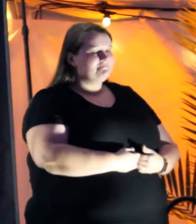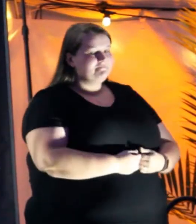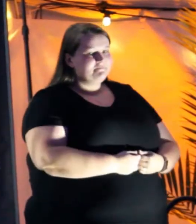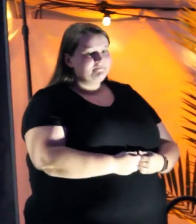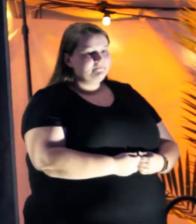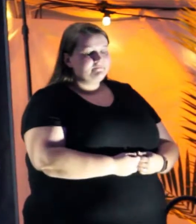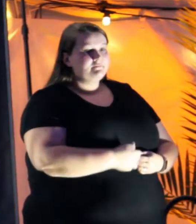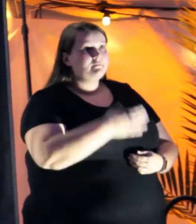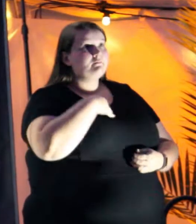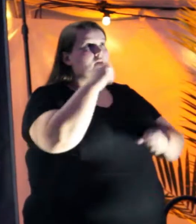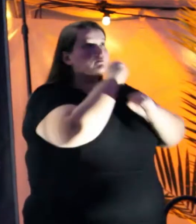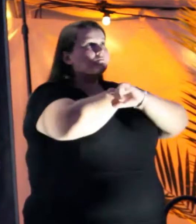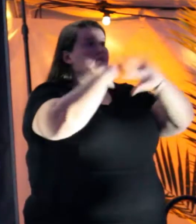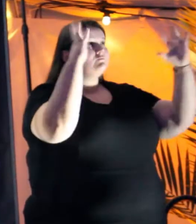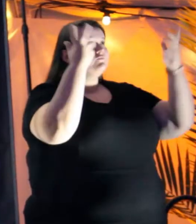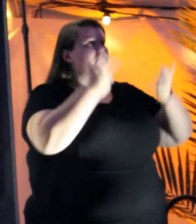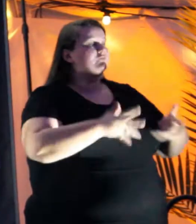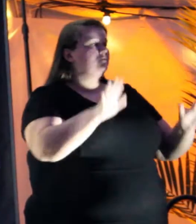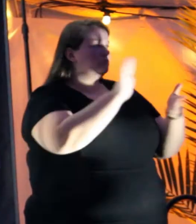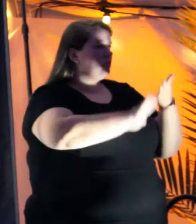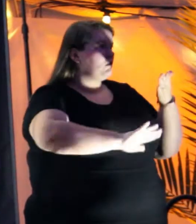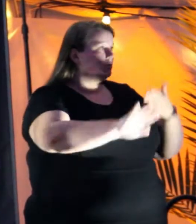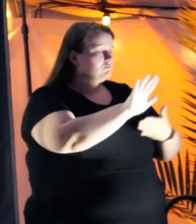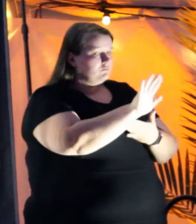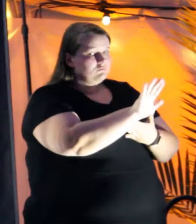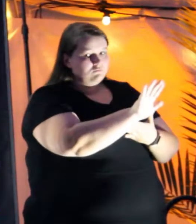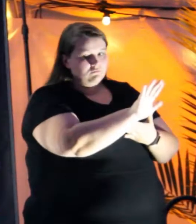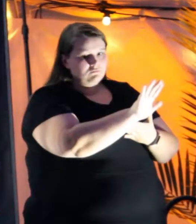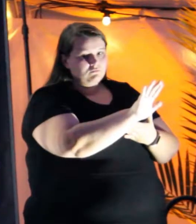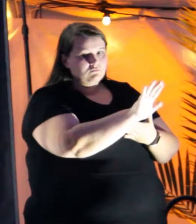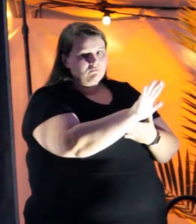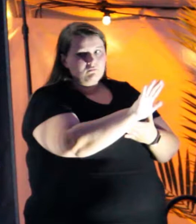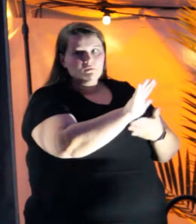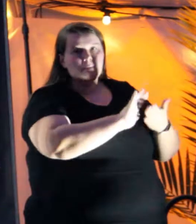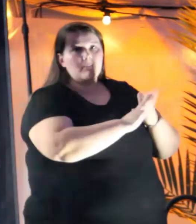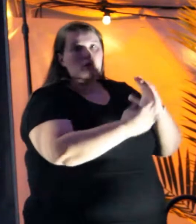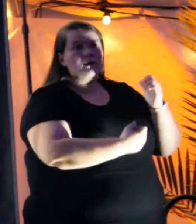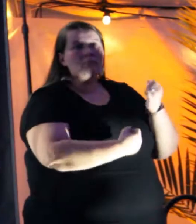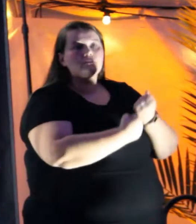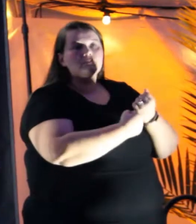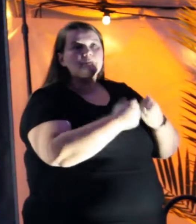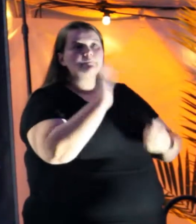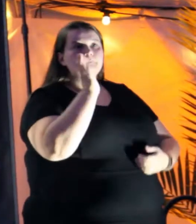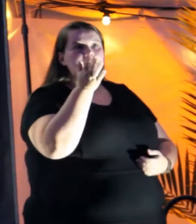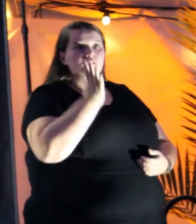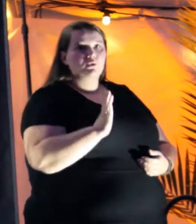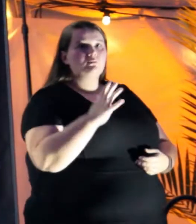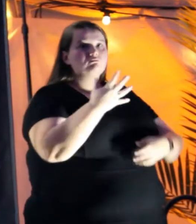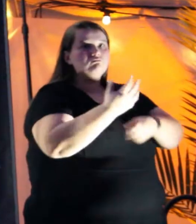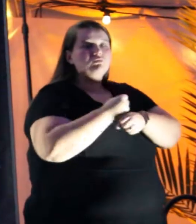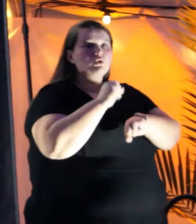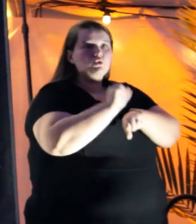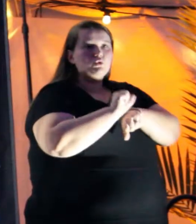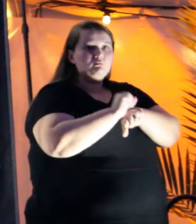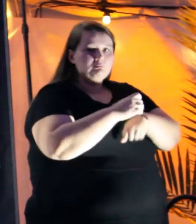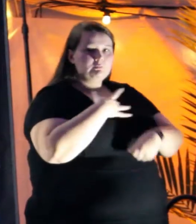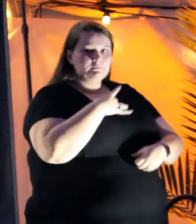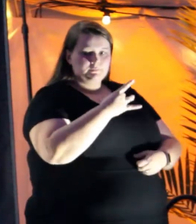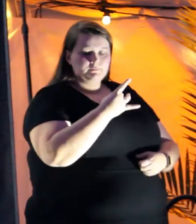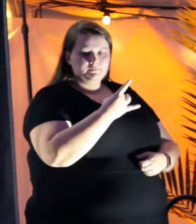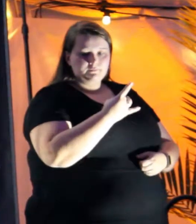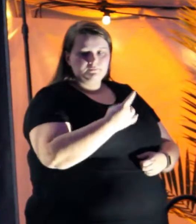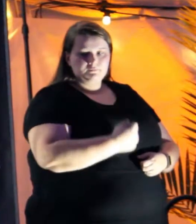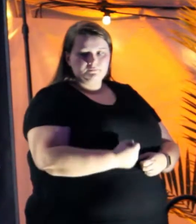My dream is to finish college and become an advocate speaker, get a job that I like and live my own.